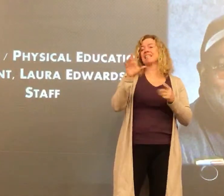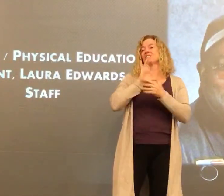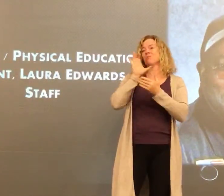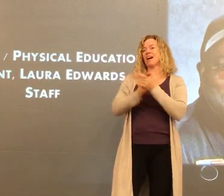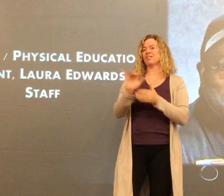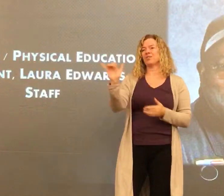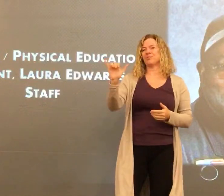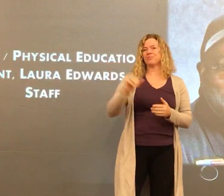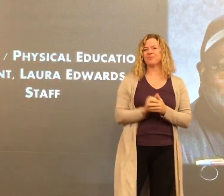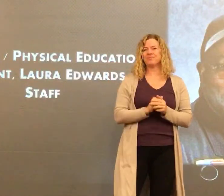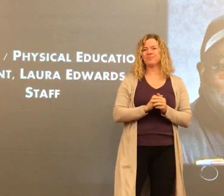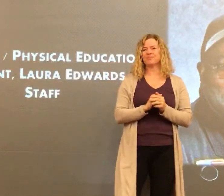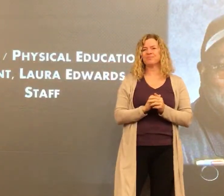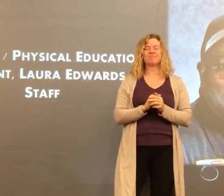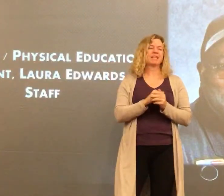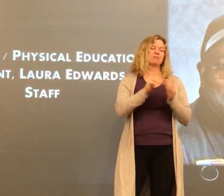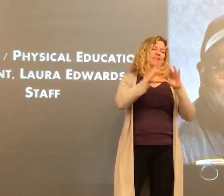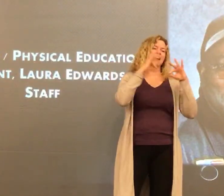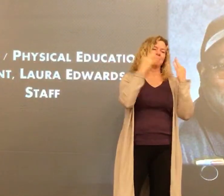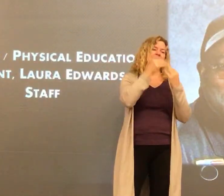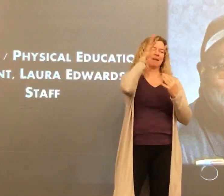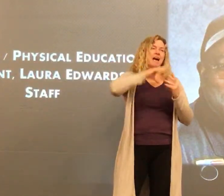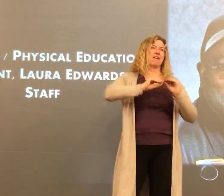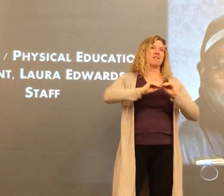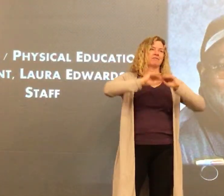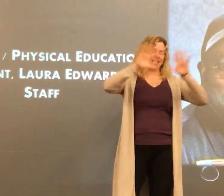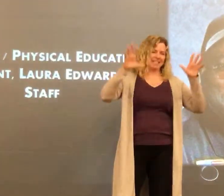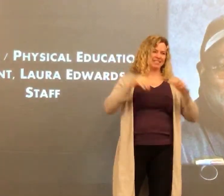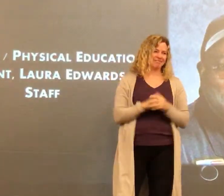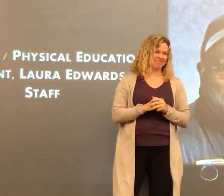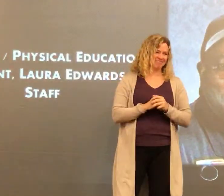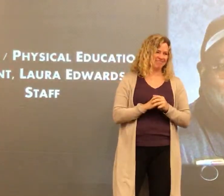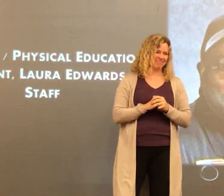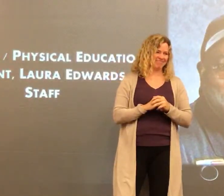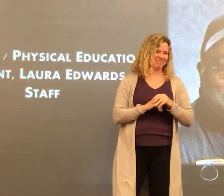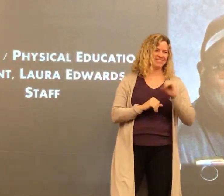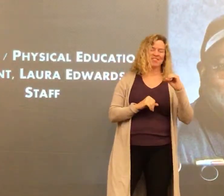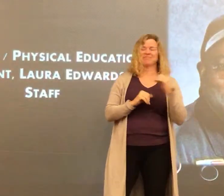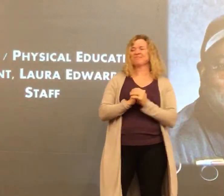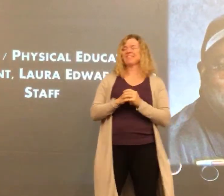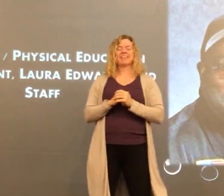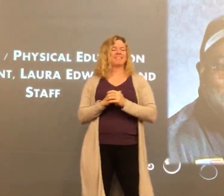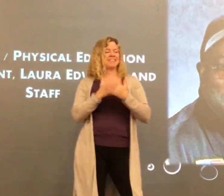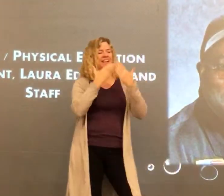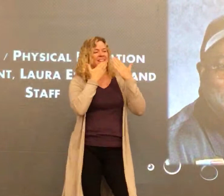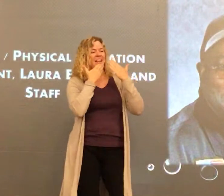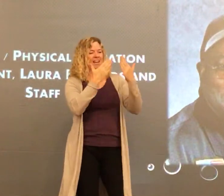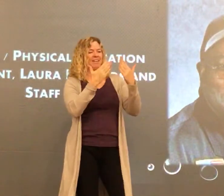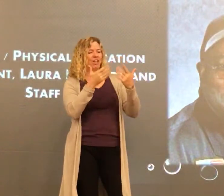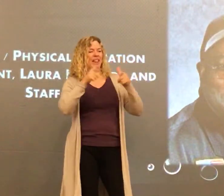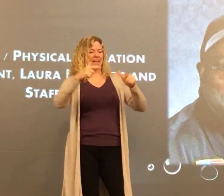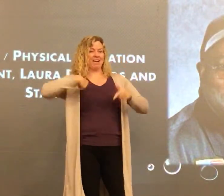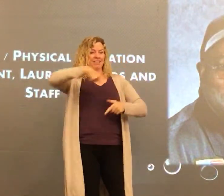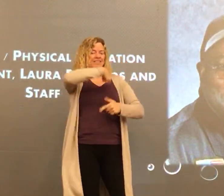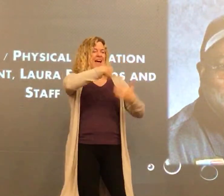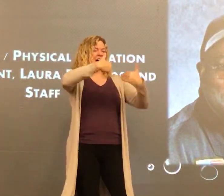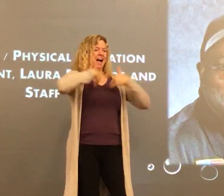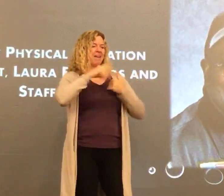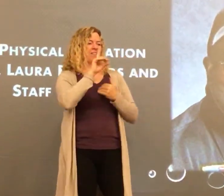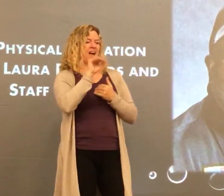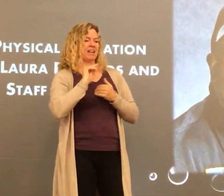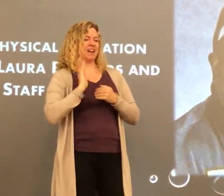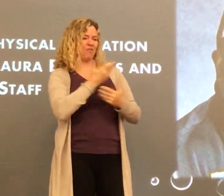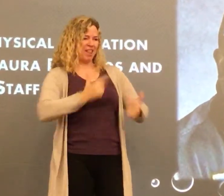you, but I feel like I know you as well as his wife. He was a family man. That was evident. Thank you